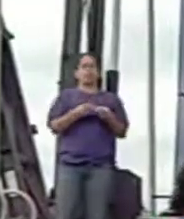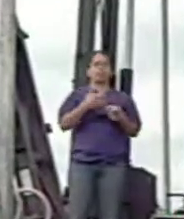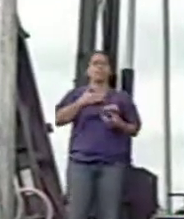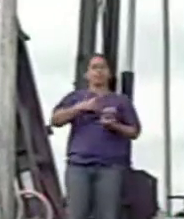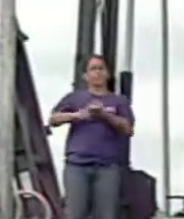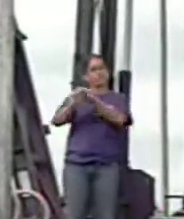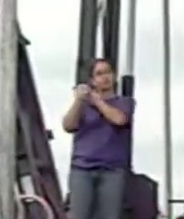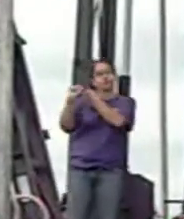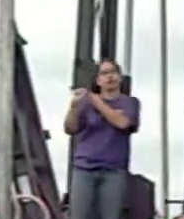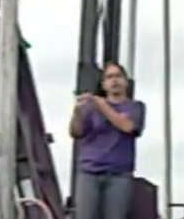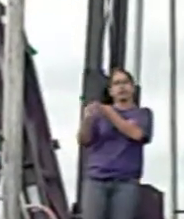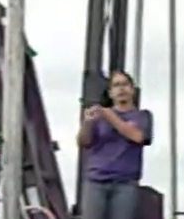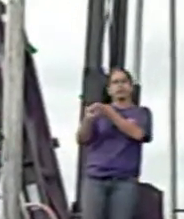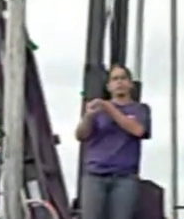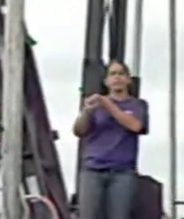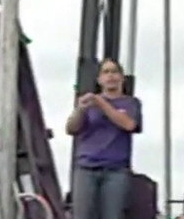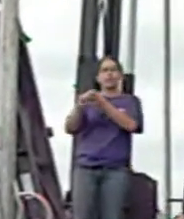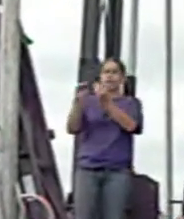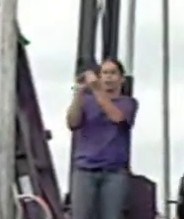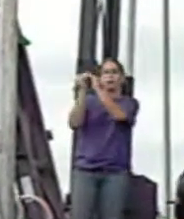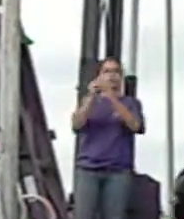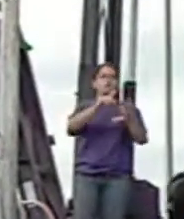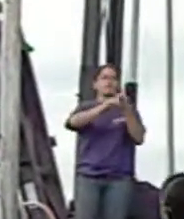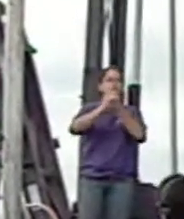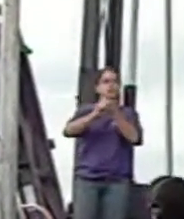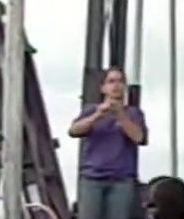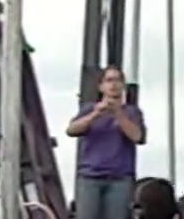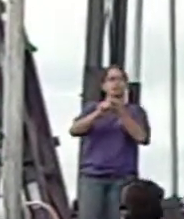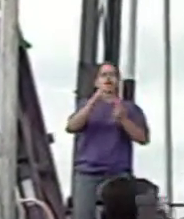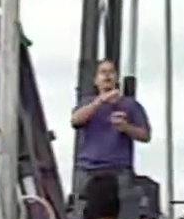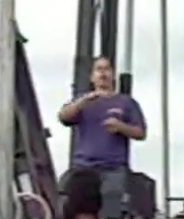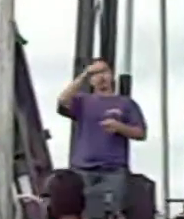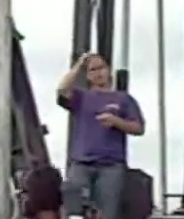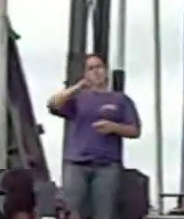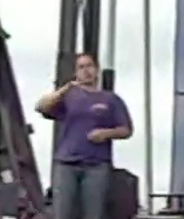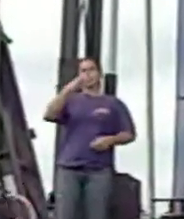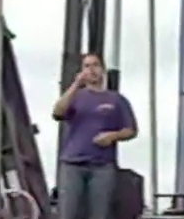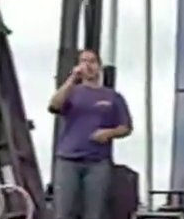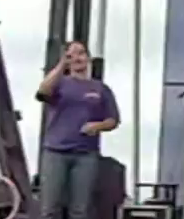good friend, this community's friend, Congressman Charlie Gonzalez.